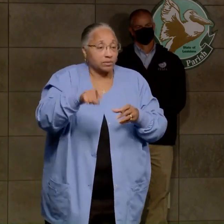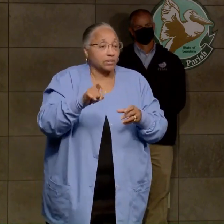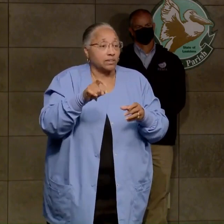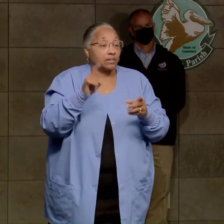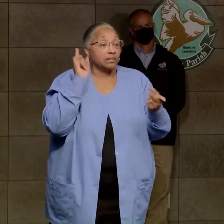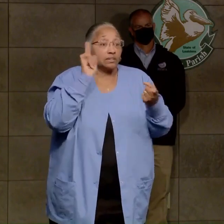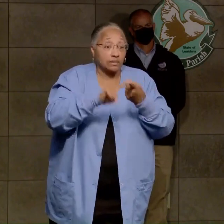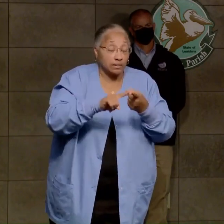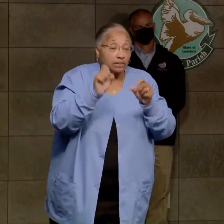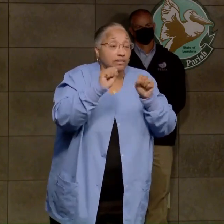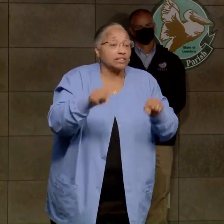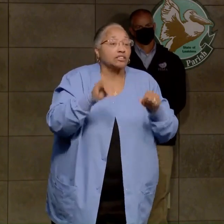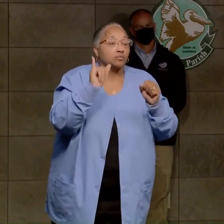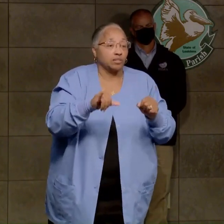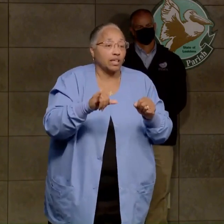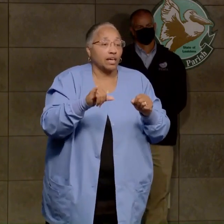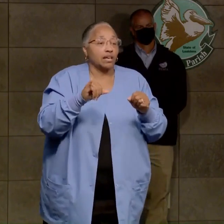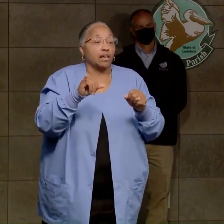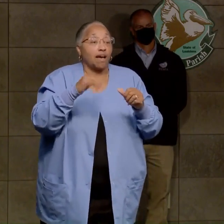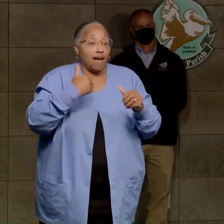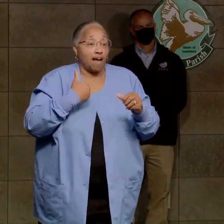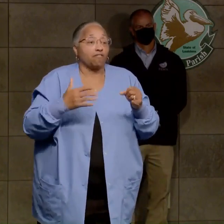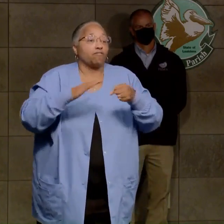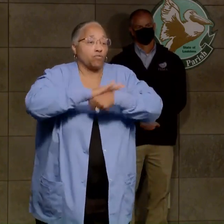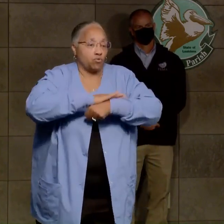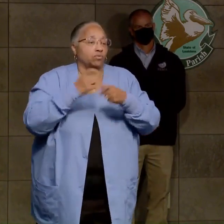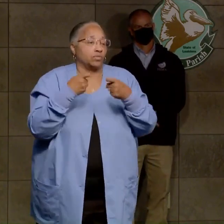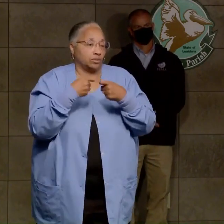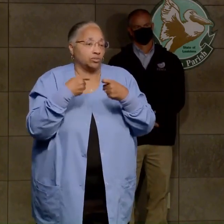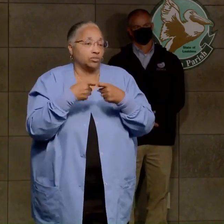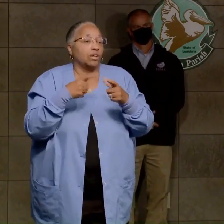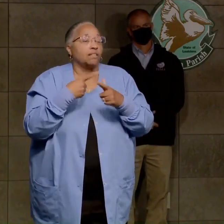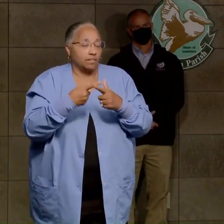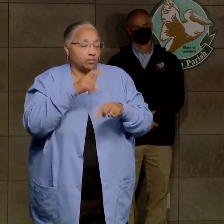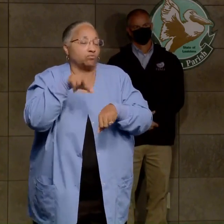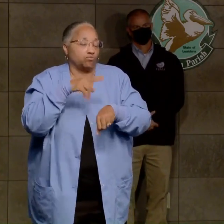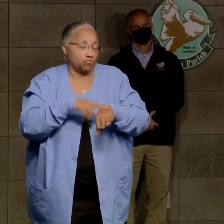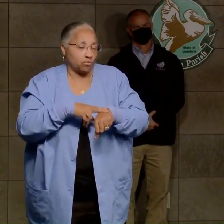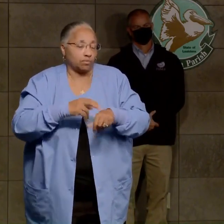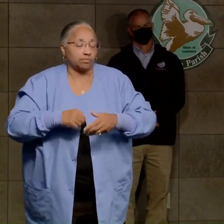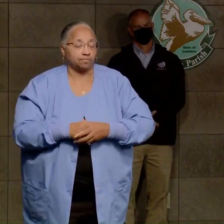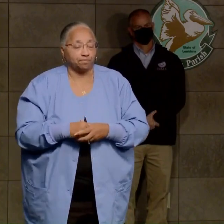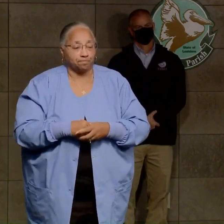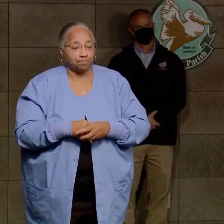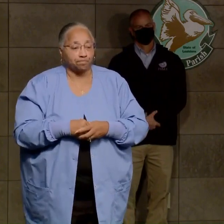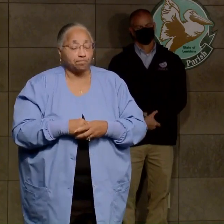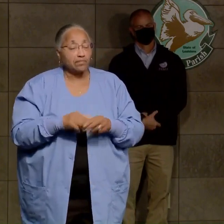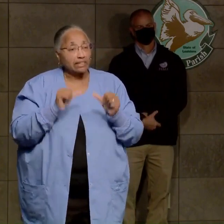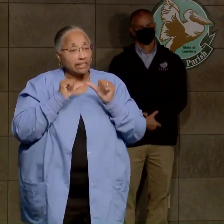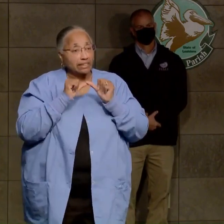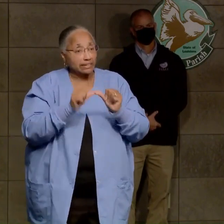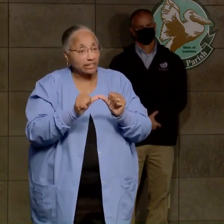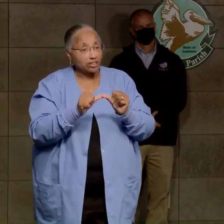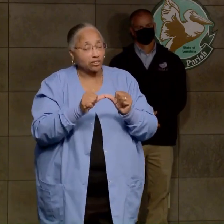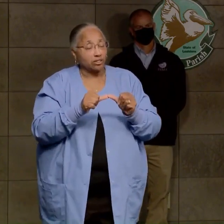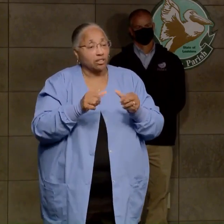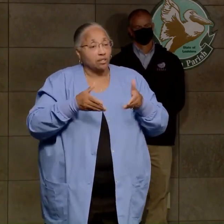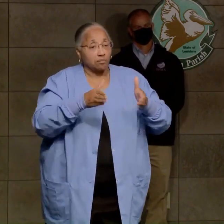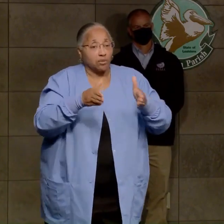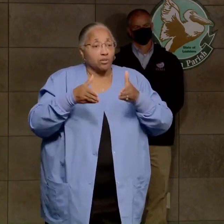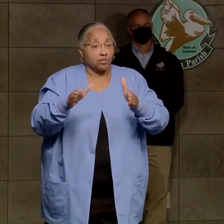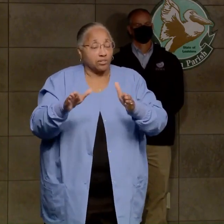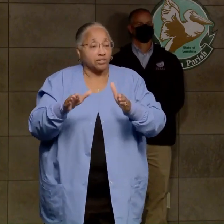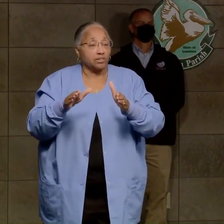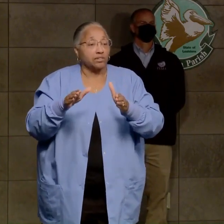they can all get back online and we can reach capacity, we will get back to normal. We continue to go in parkways and streets to the major